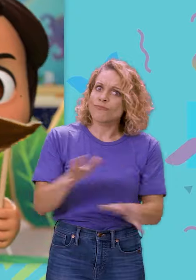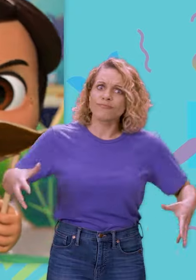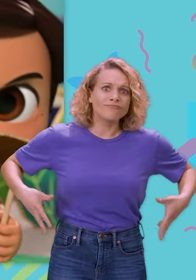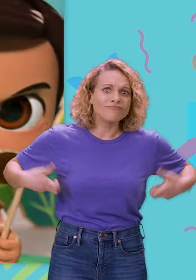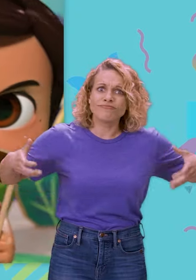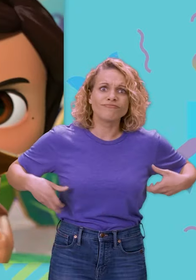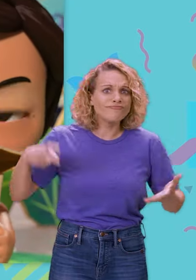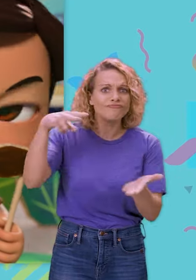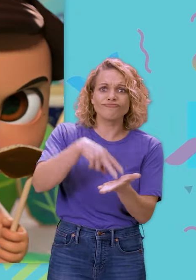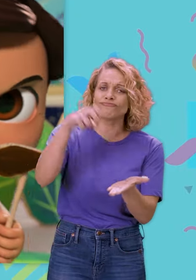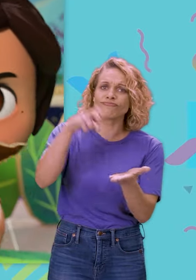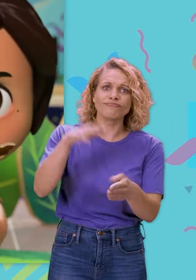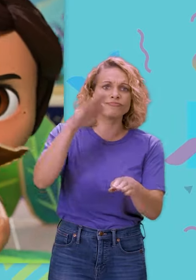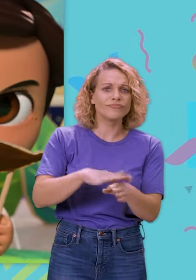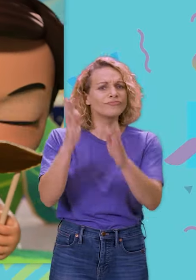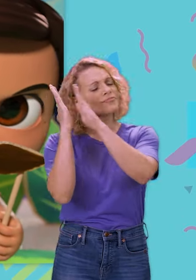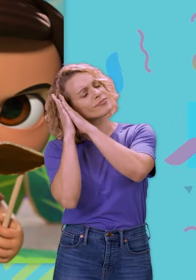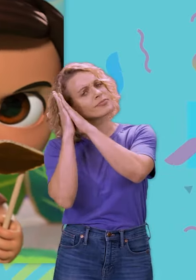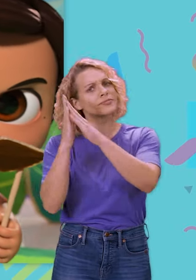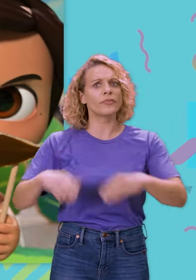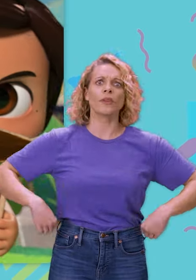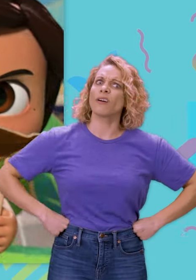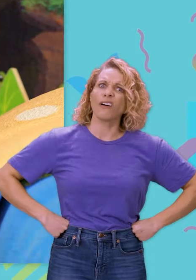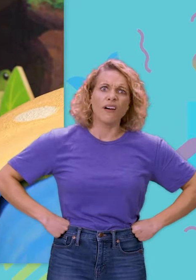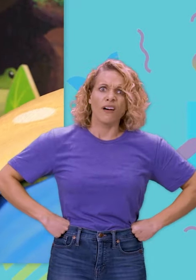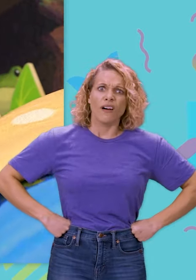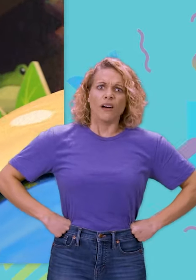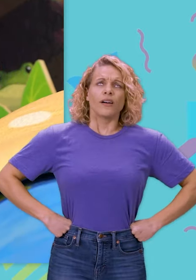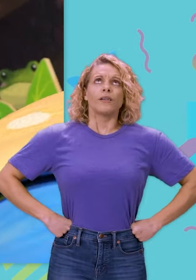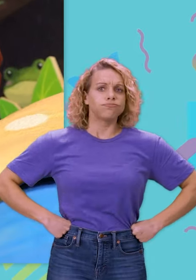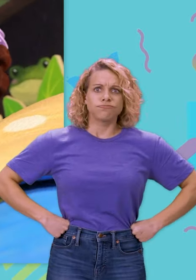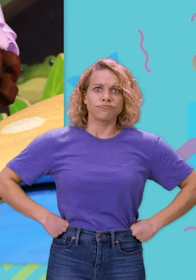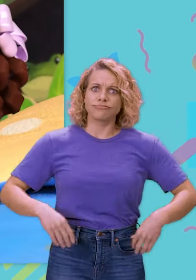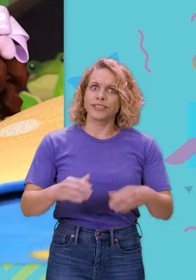more monkeys jumping on the bed Oh! Three